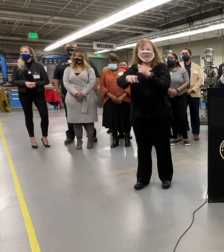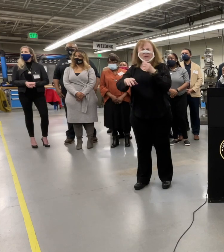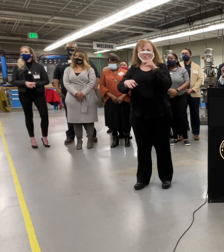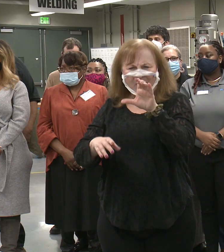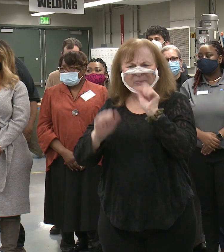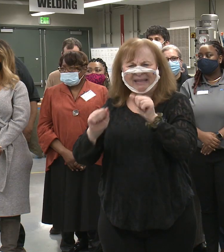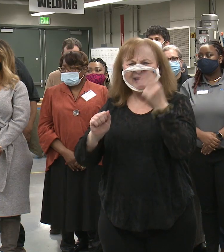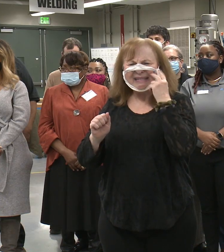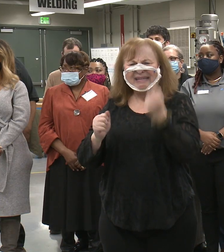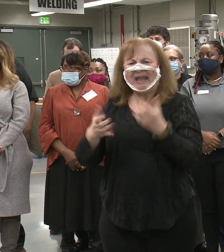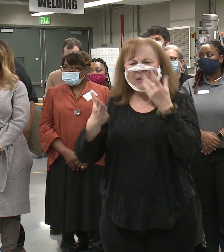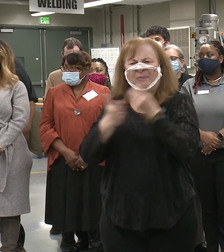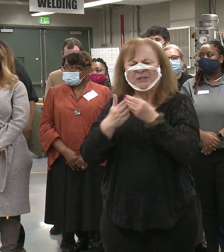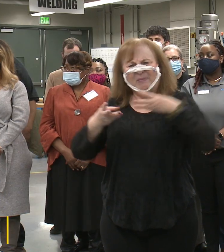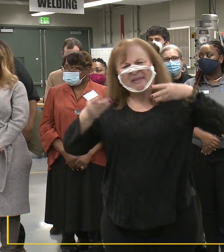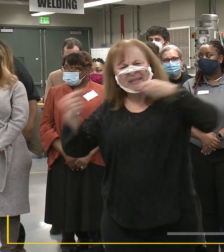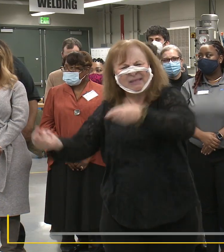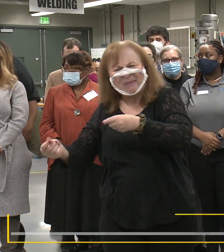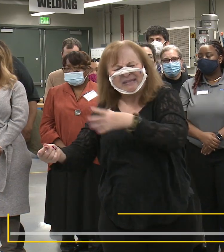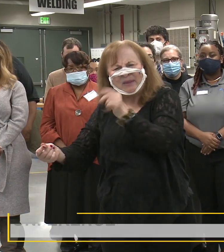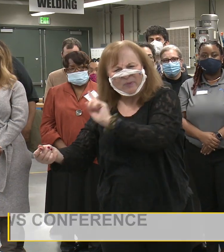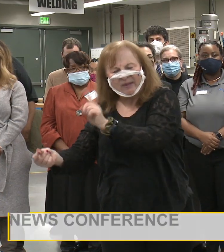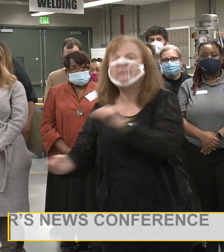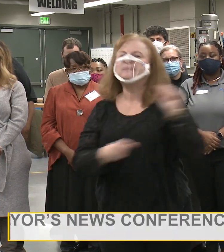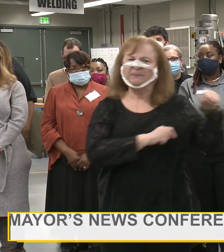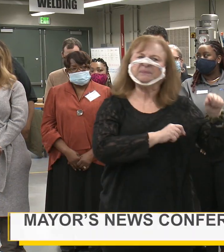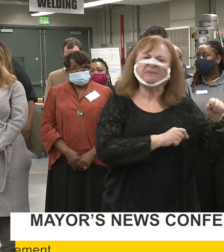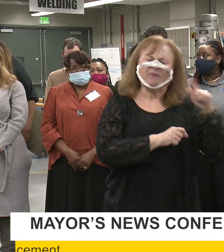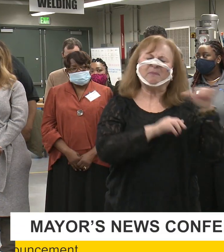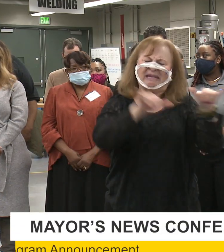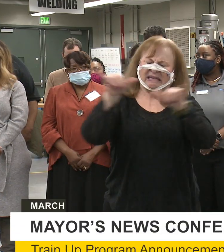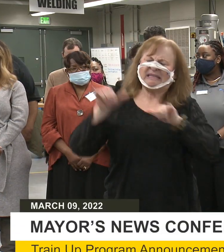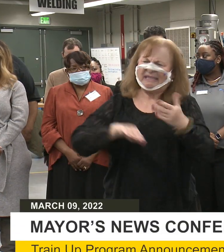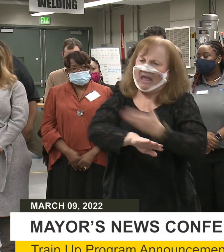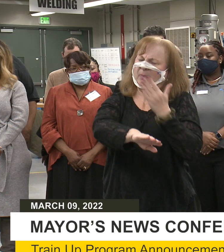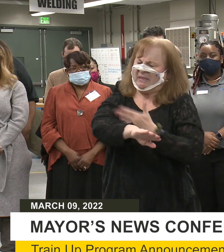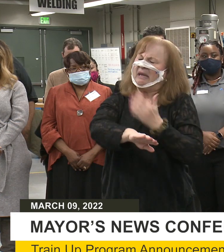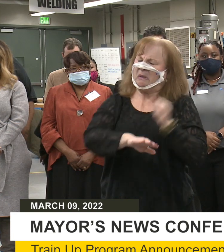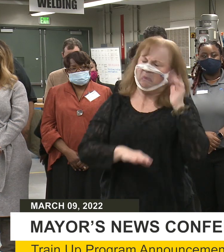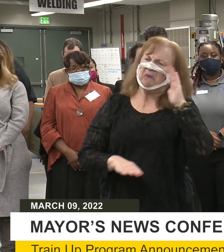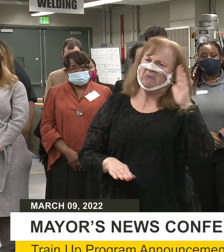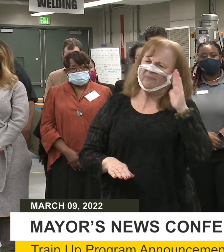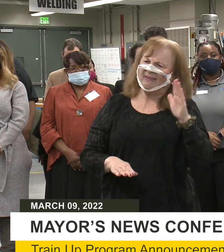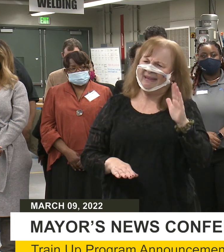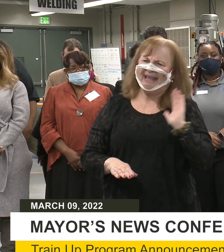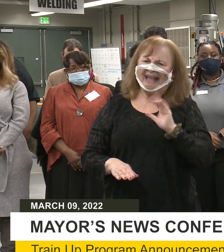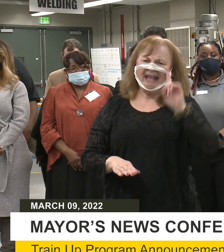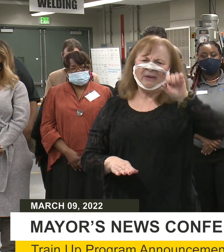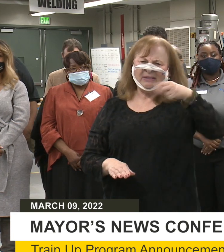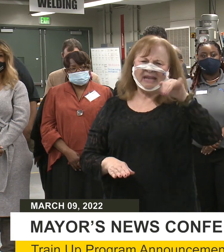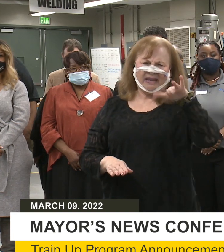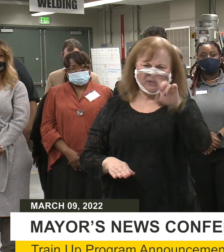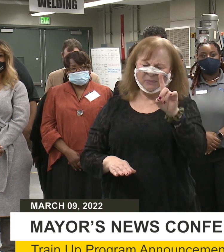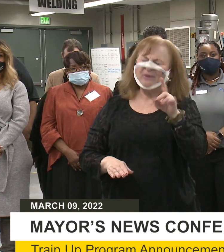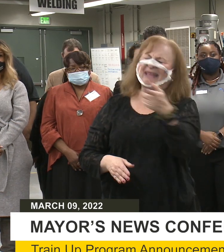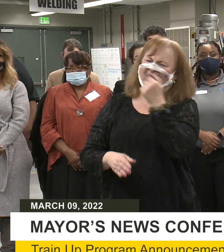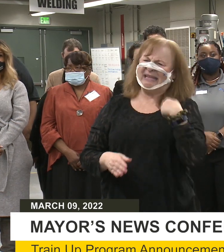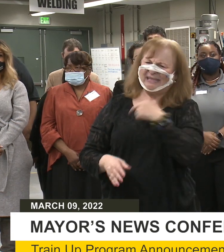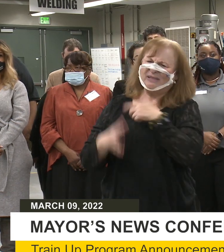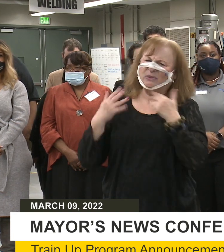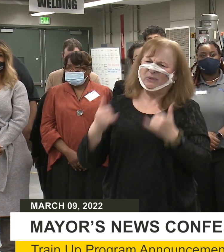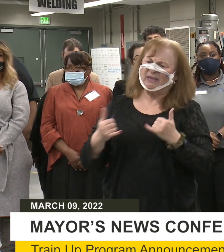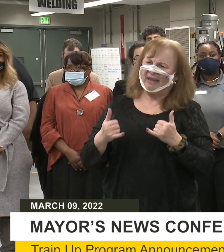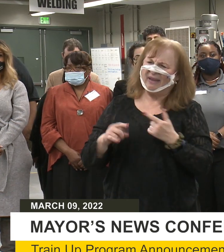can see how much money is being spent and where? Yeah, it'll be consistently updated and this is actually our dashboard. We actually were asked today